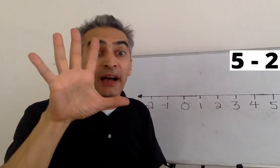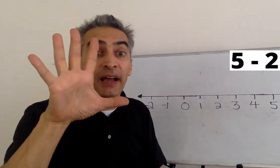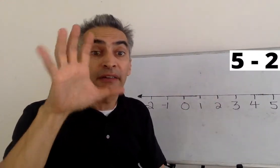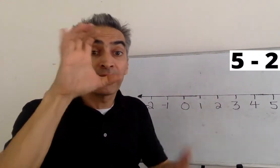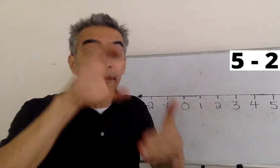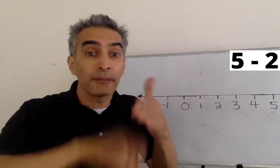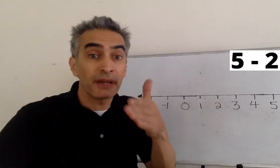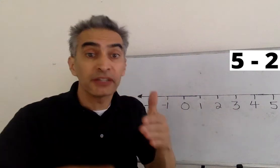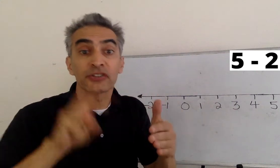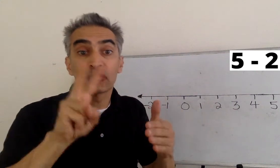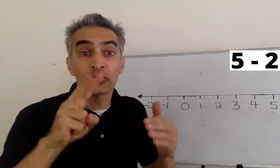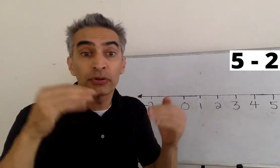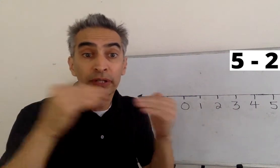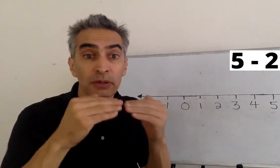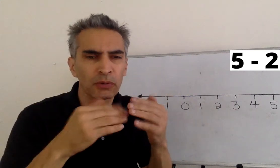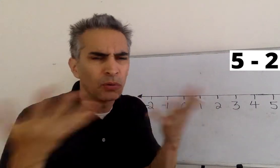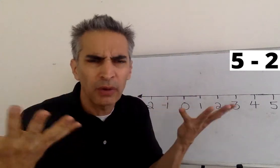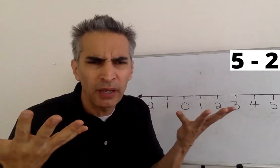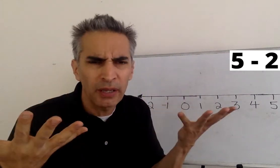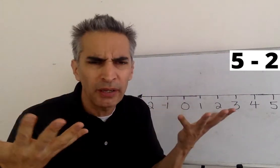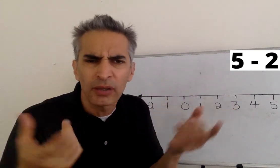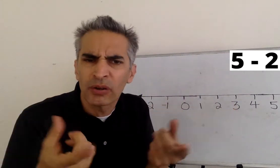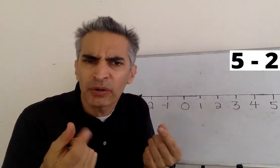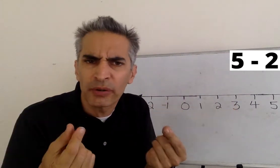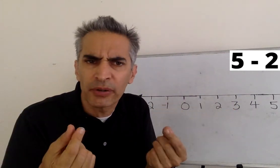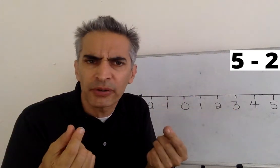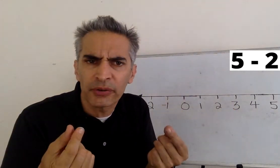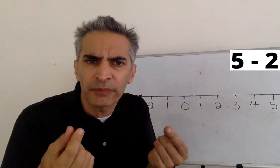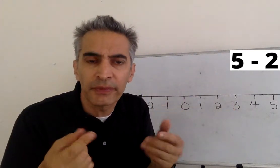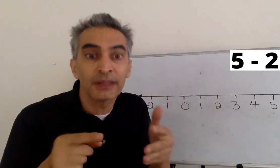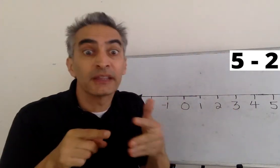5 minus 2. What do we do?